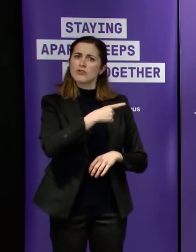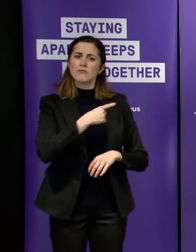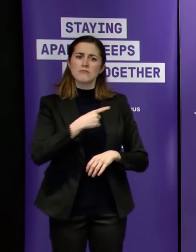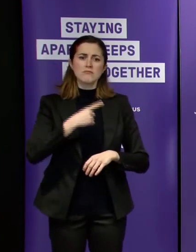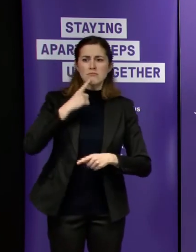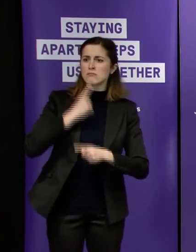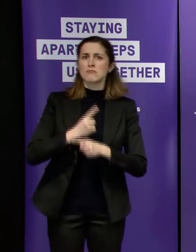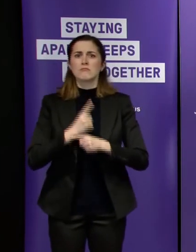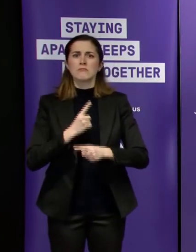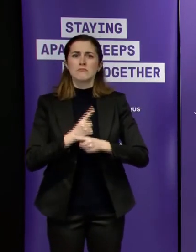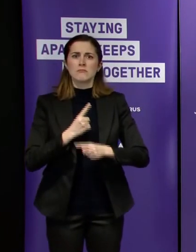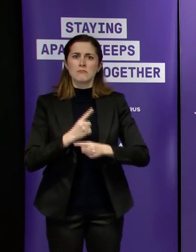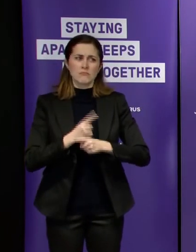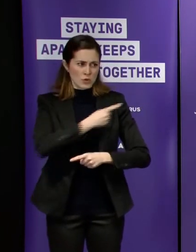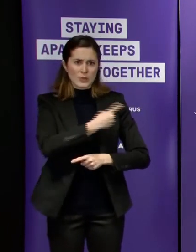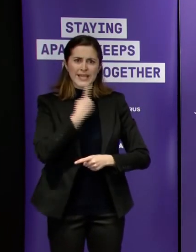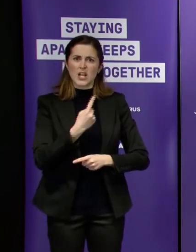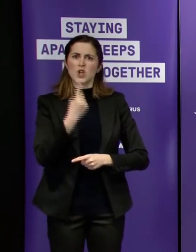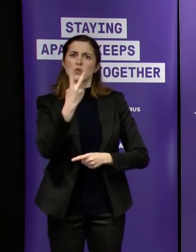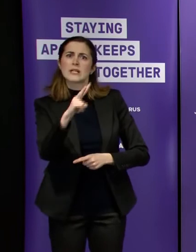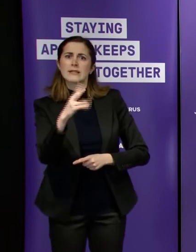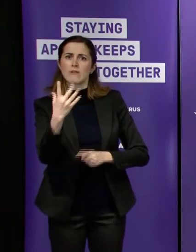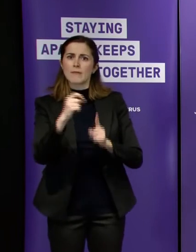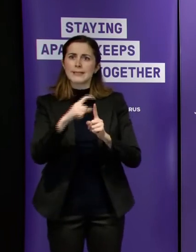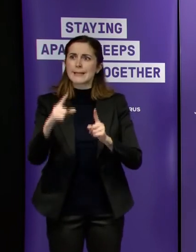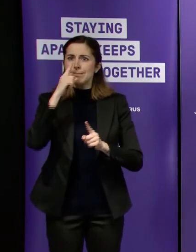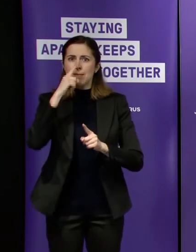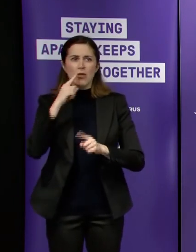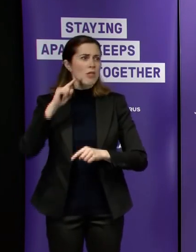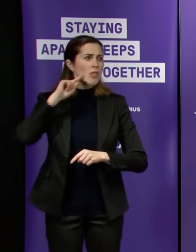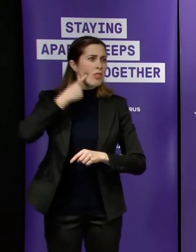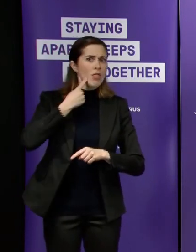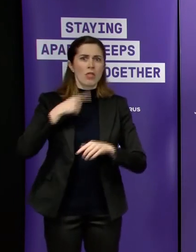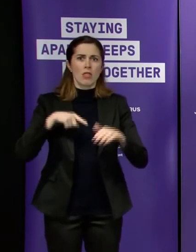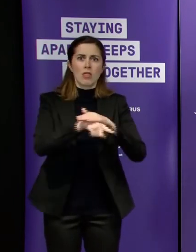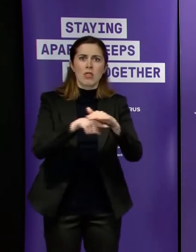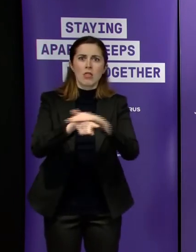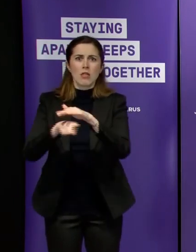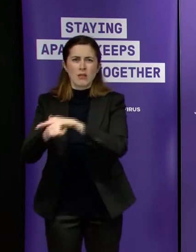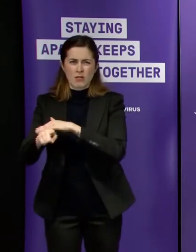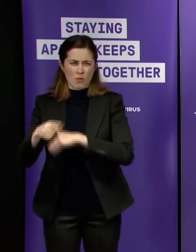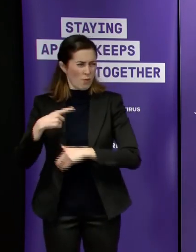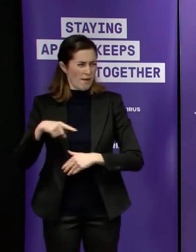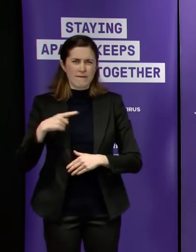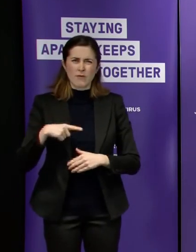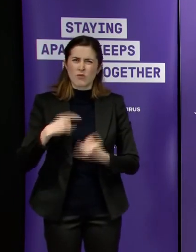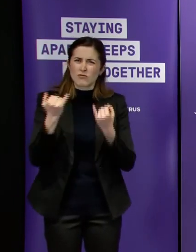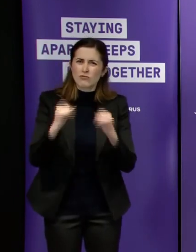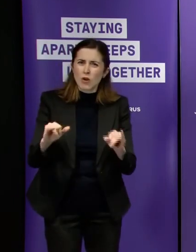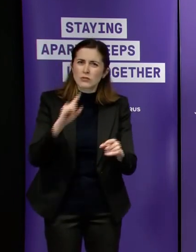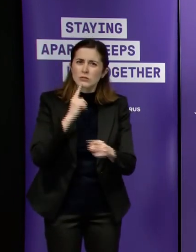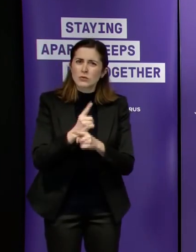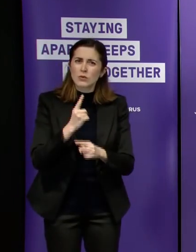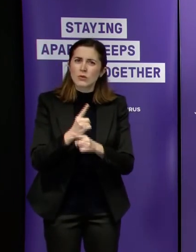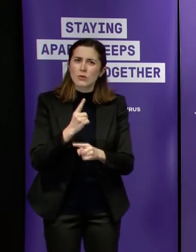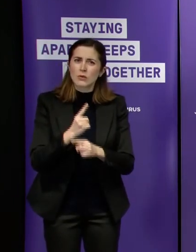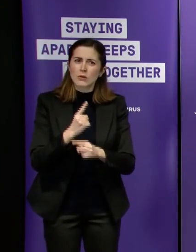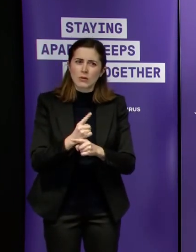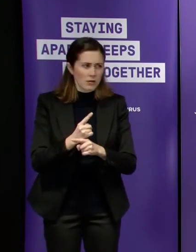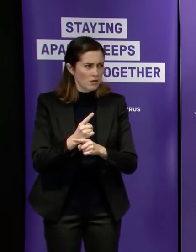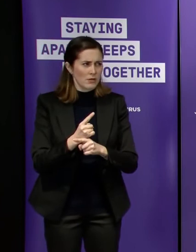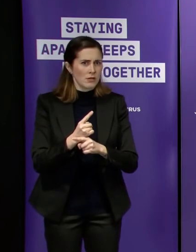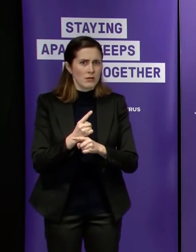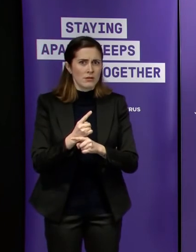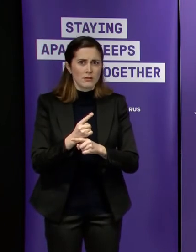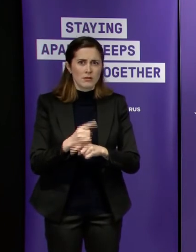that press conference and say that one in four victorians were not found to be at home but you took such a long time in following up how many